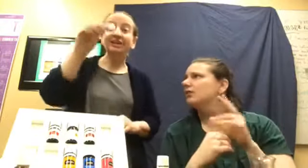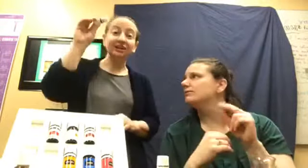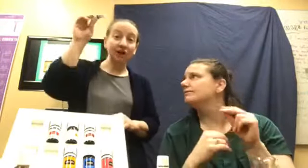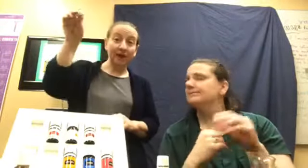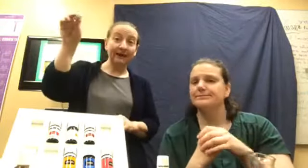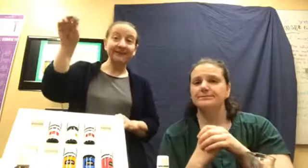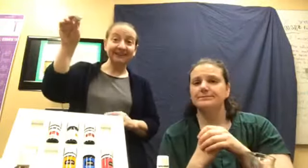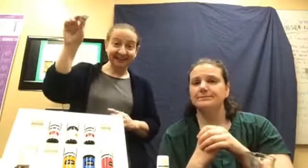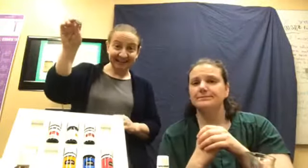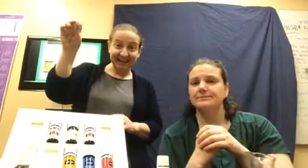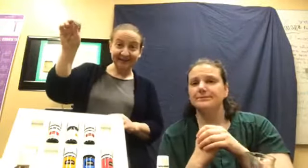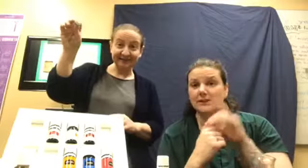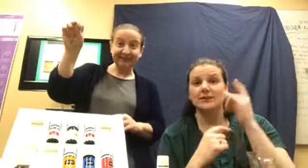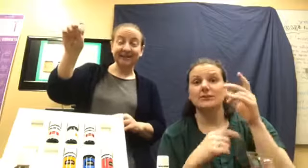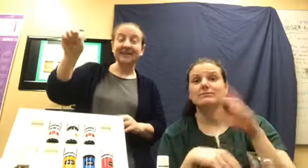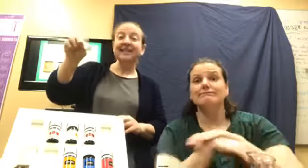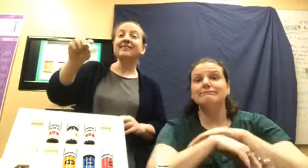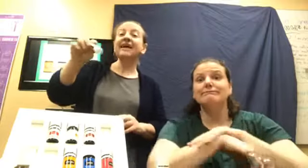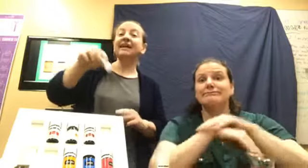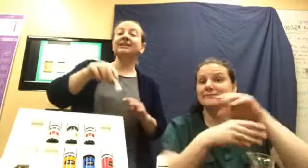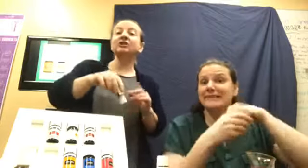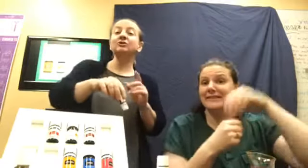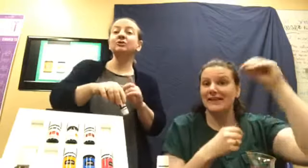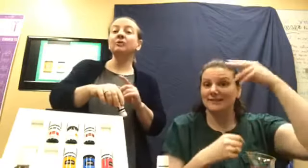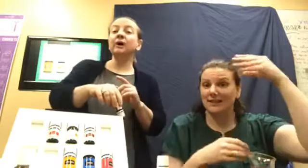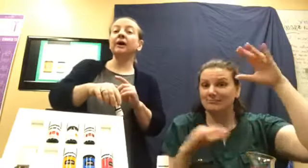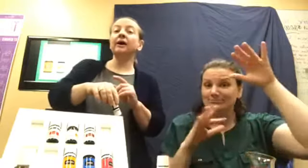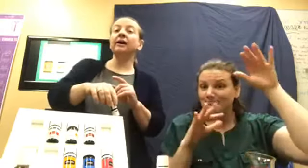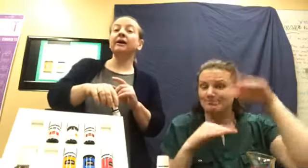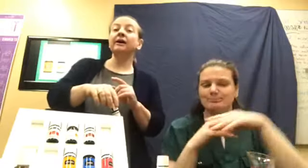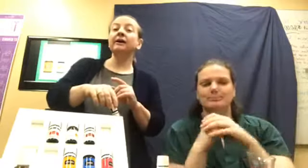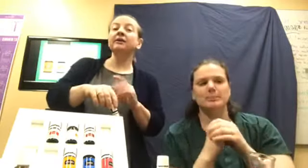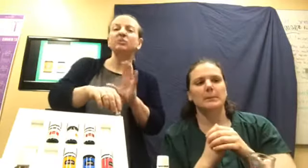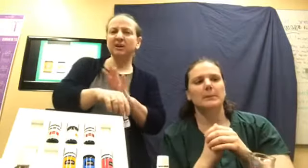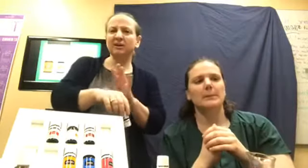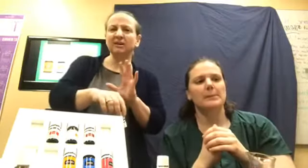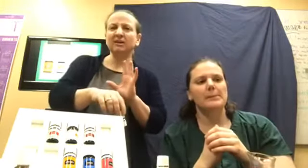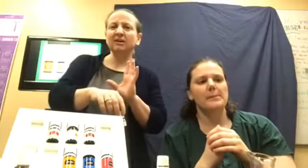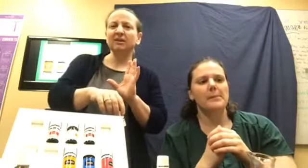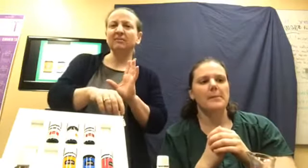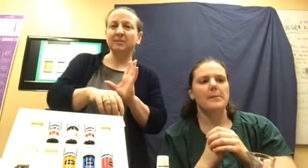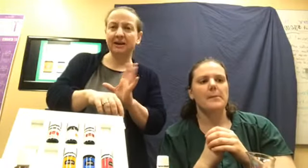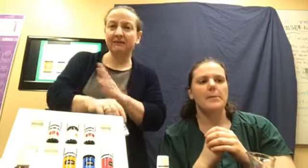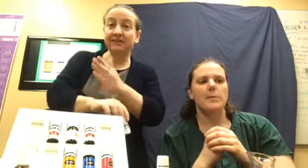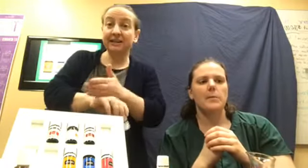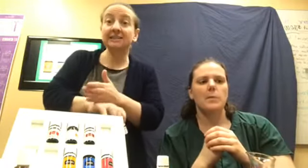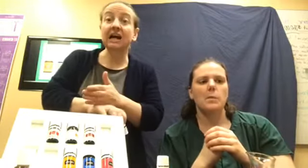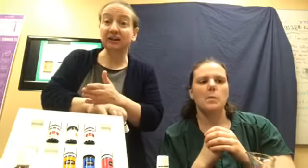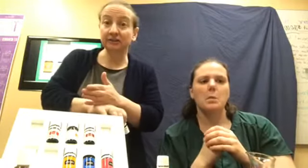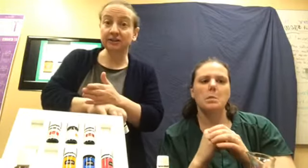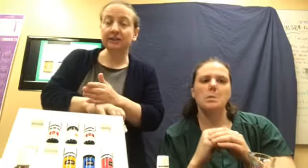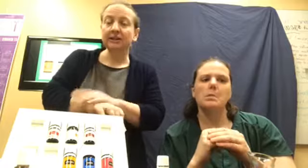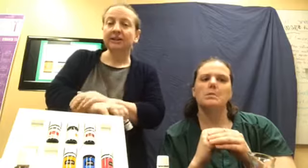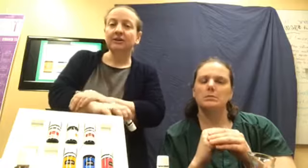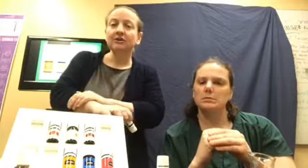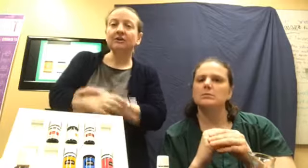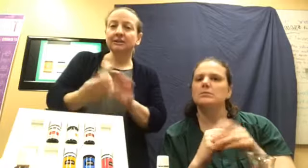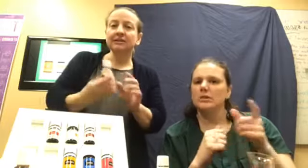go out in the sun, then you, uh, you want to be careful that it's covered. You, it's,